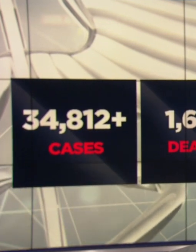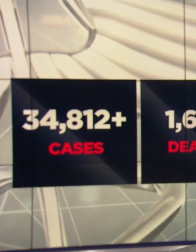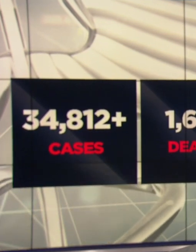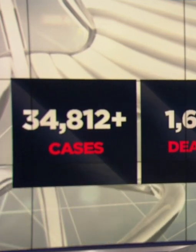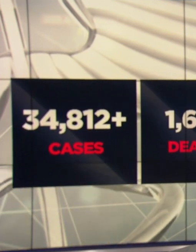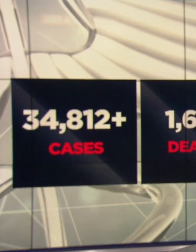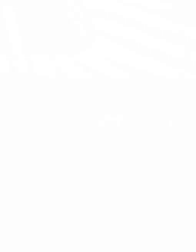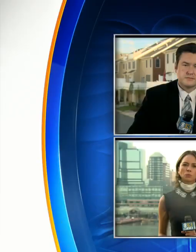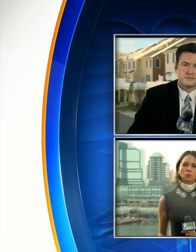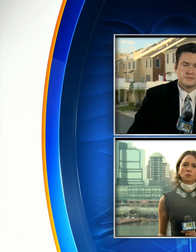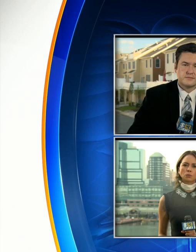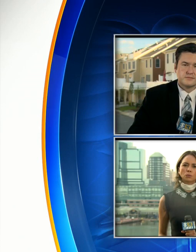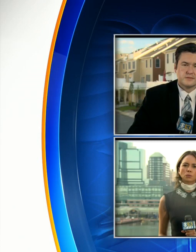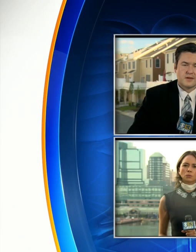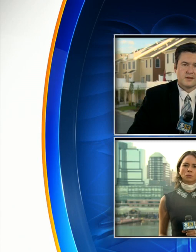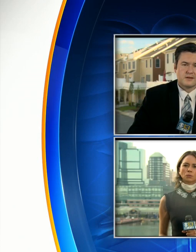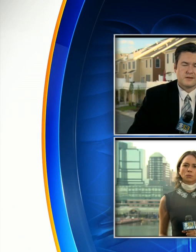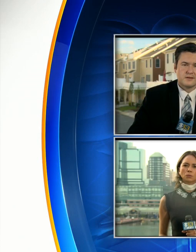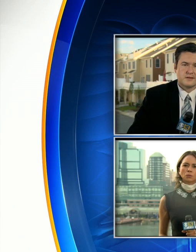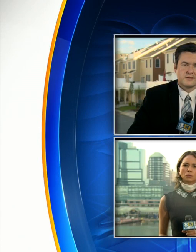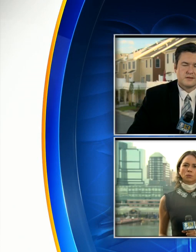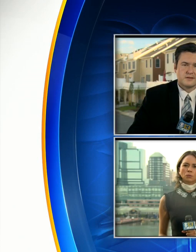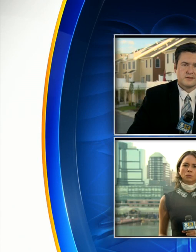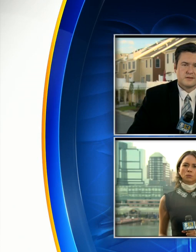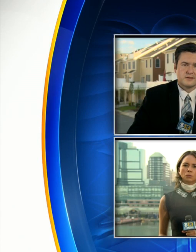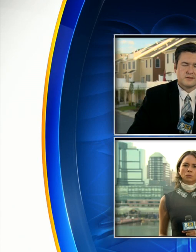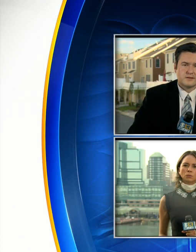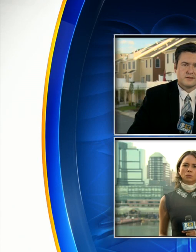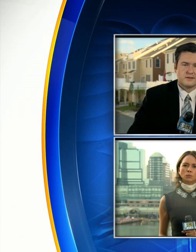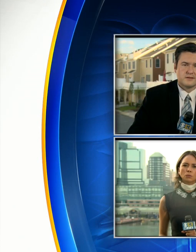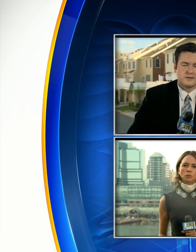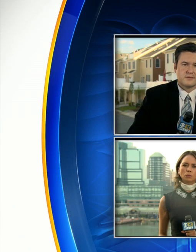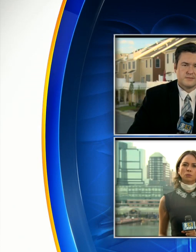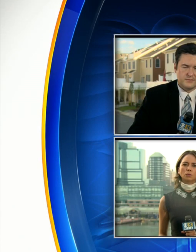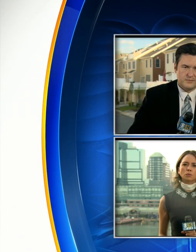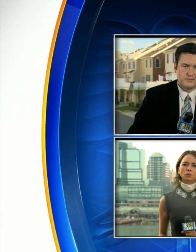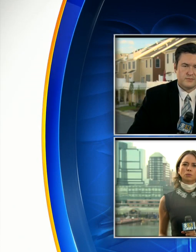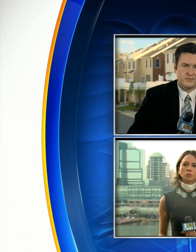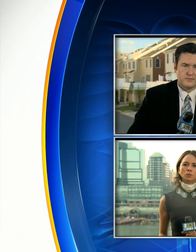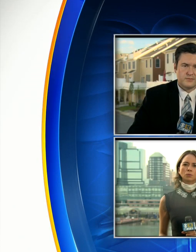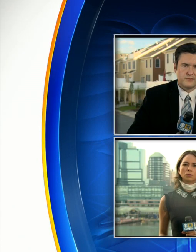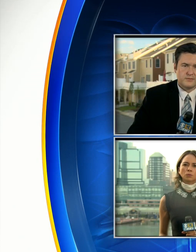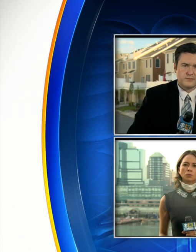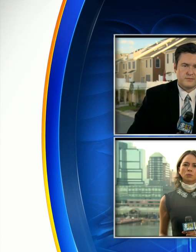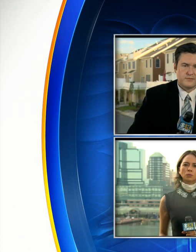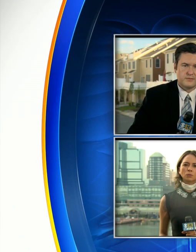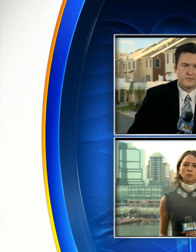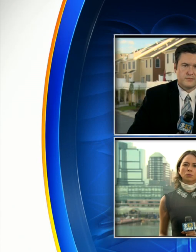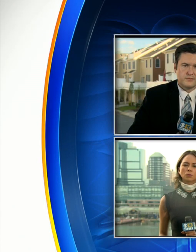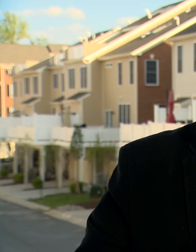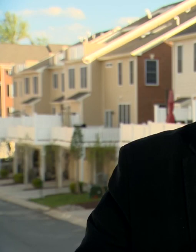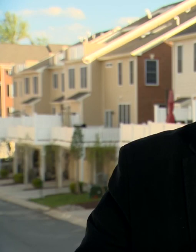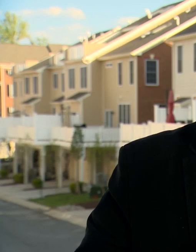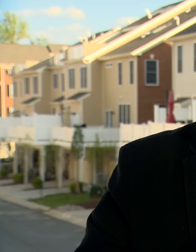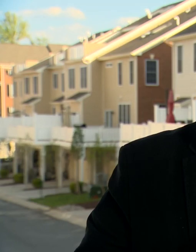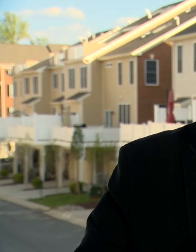have extensive live team coverage tonight and we begin with WJZ investigator Mike Hellgren with the new information from the governor. Mike.